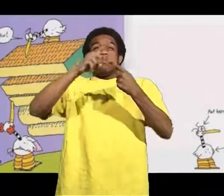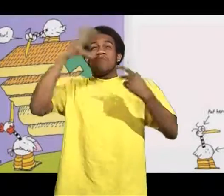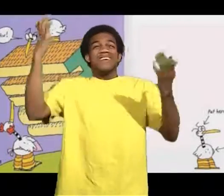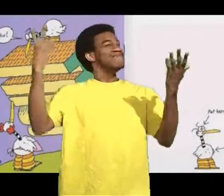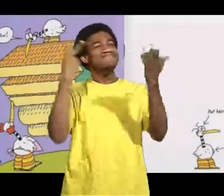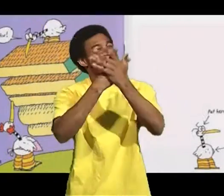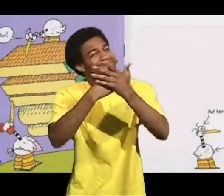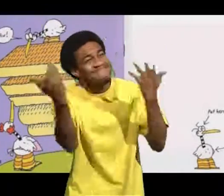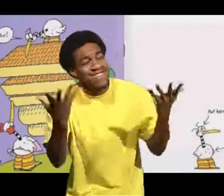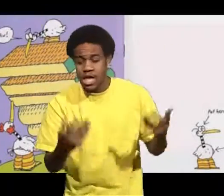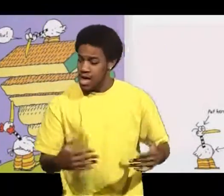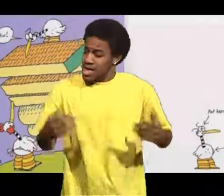I held my breath to 100.